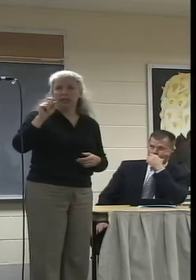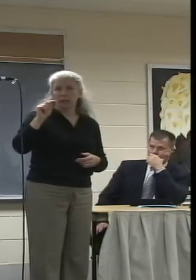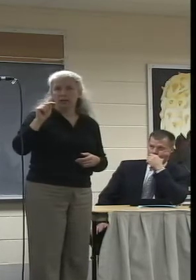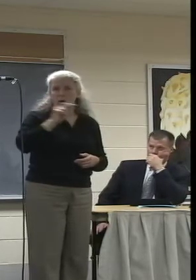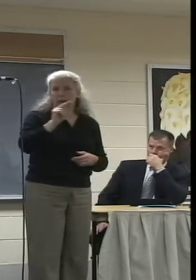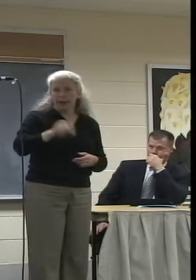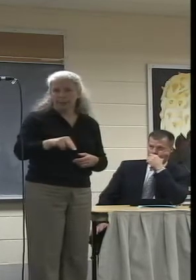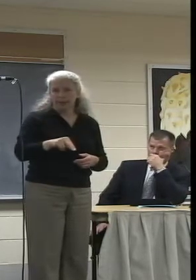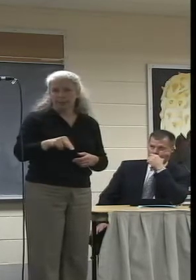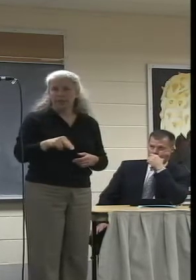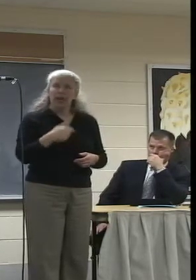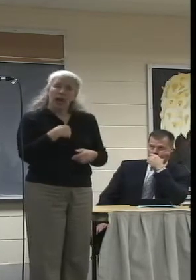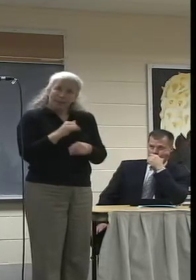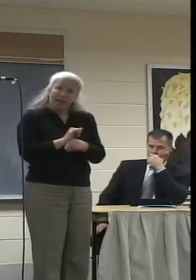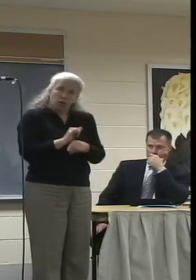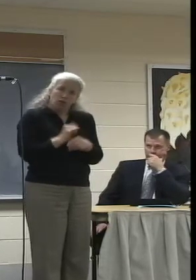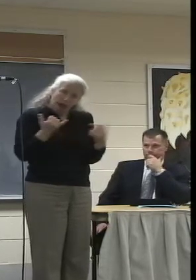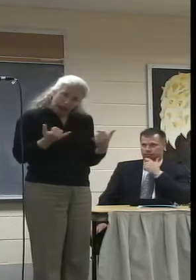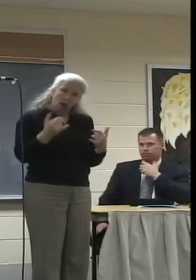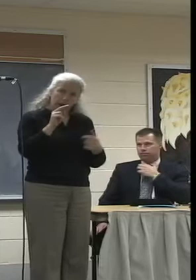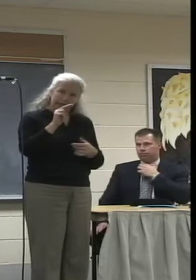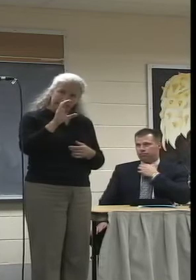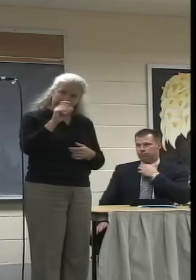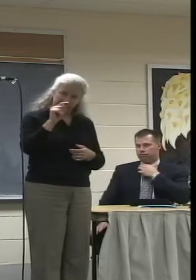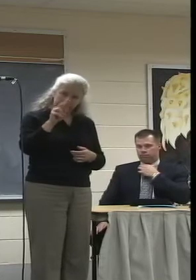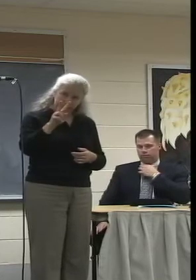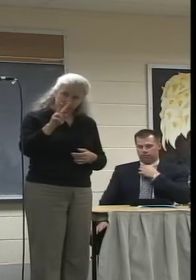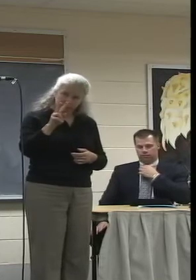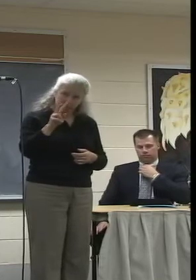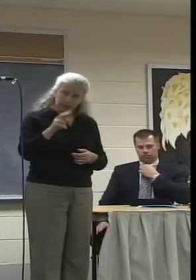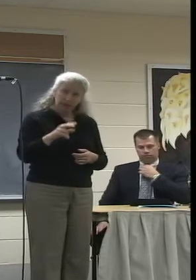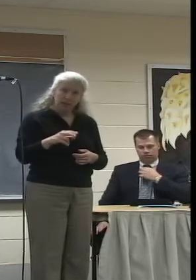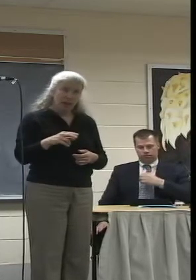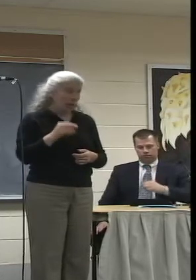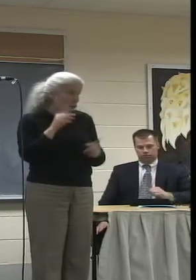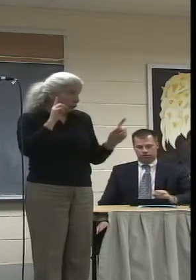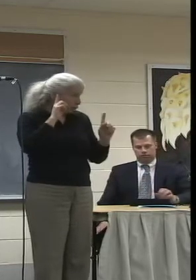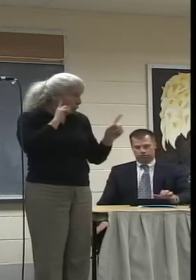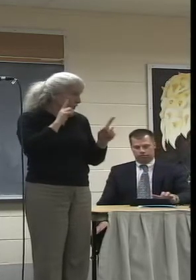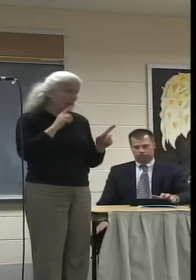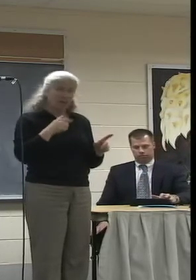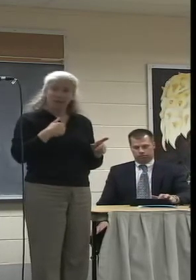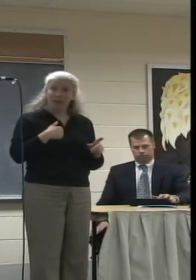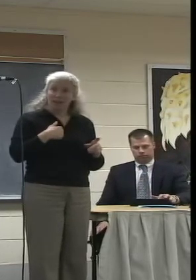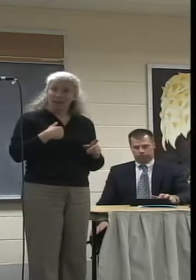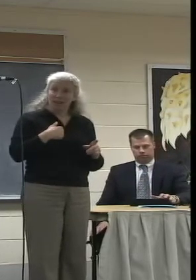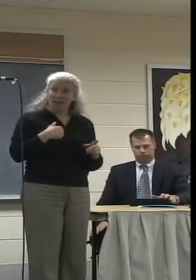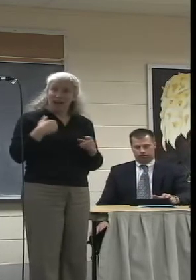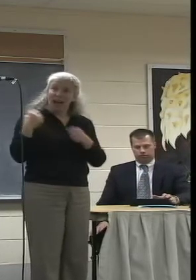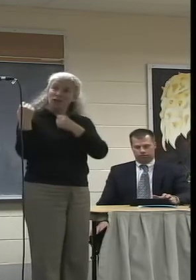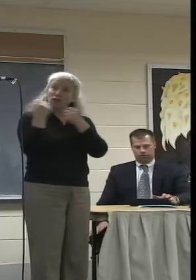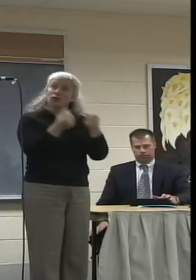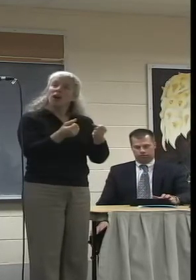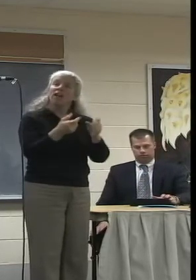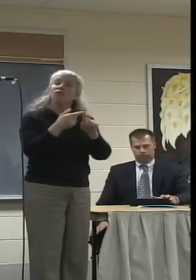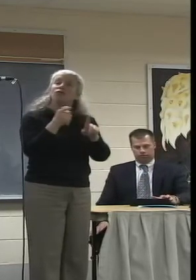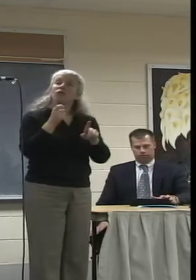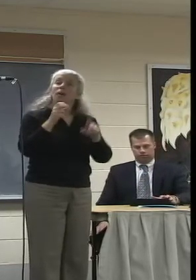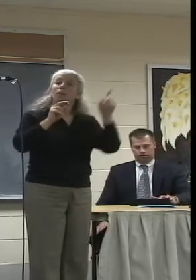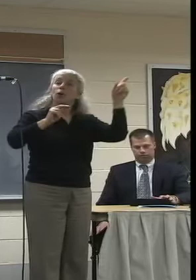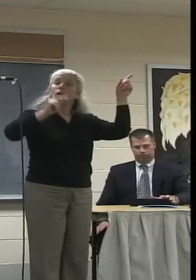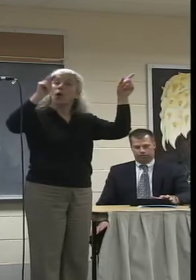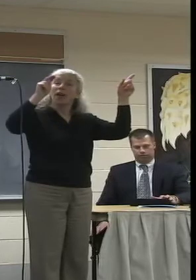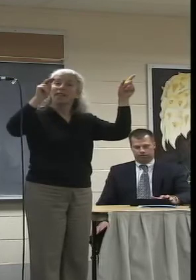I am an intern at North Hampton Community TV. And as you just heard, yes, I travel all the way to here from North Adams by Pack Mule if I have to.